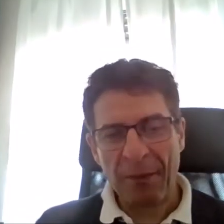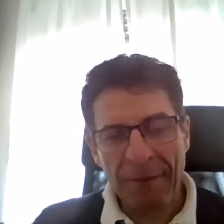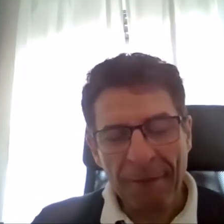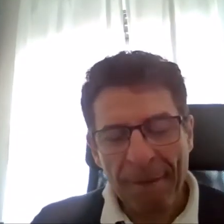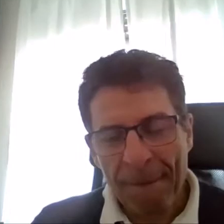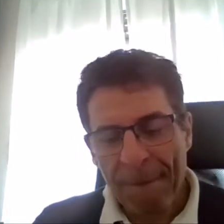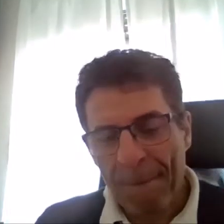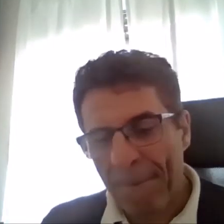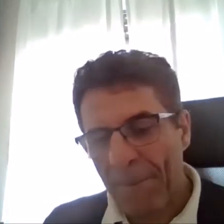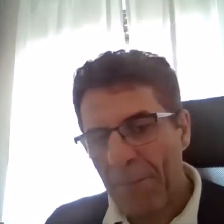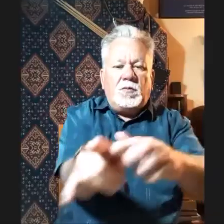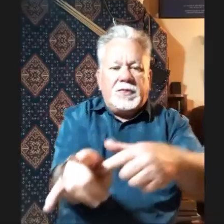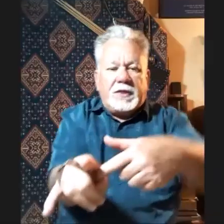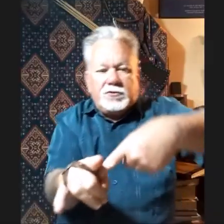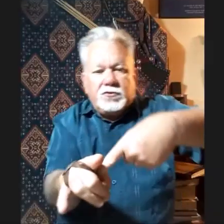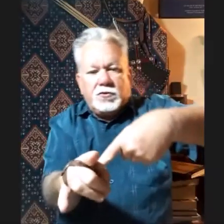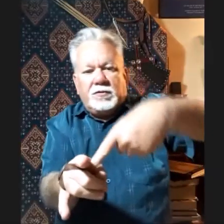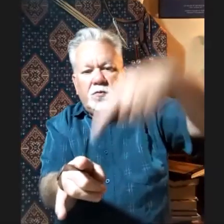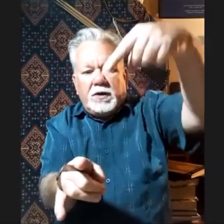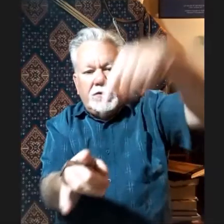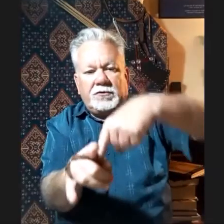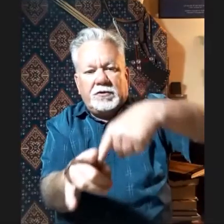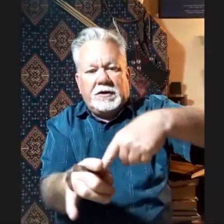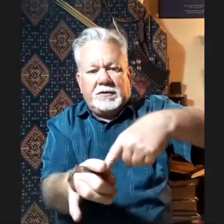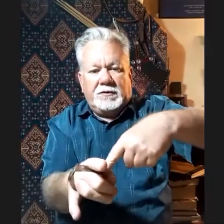And so the problem with that drawer is where the string goes in.